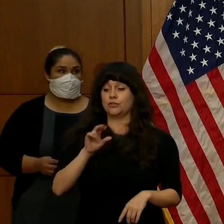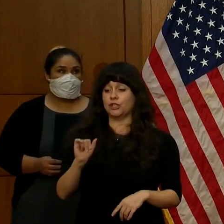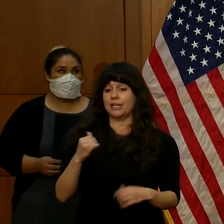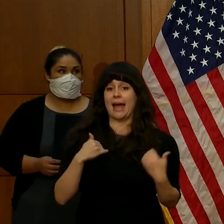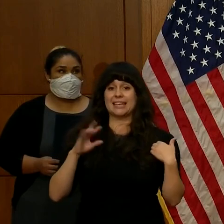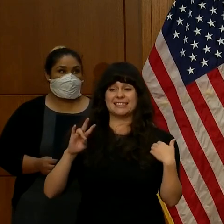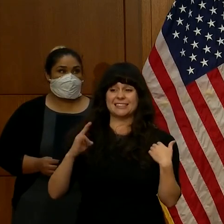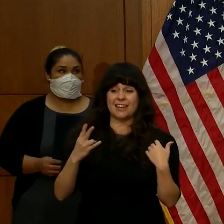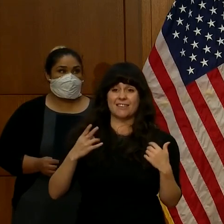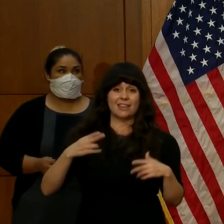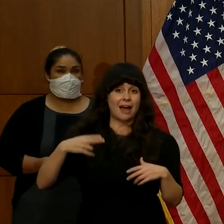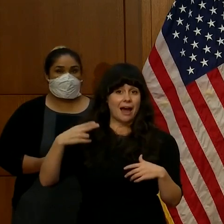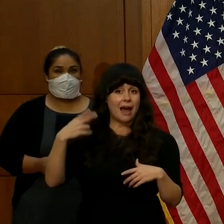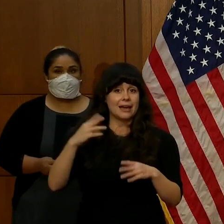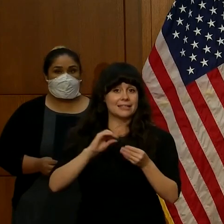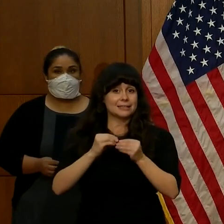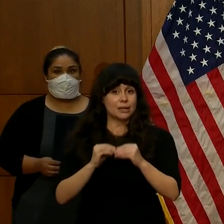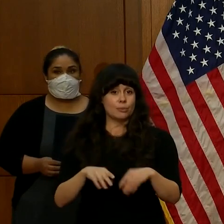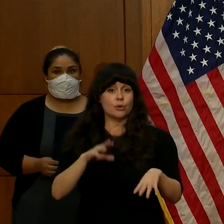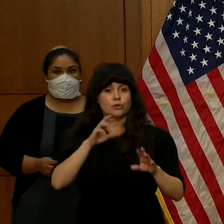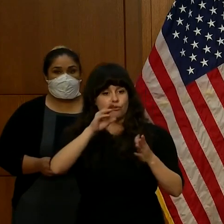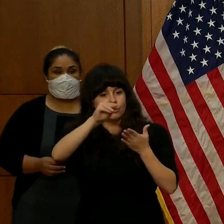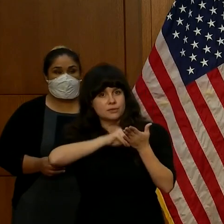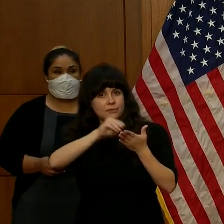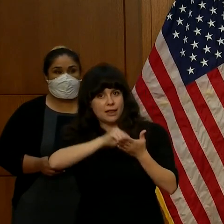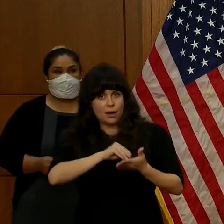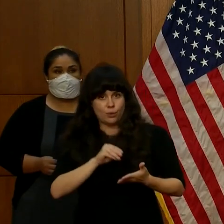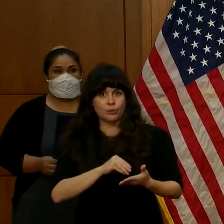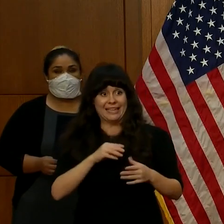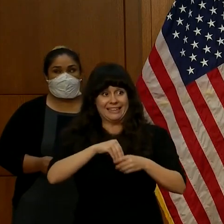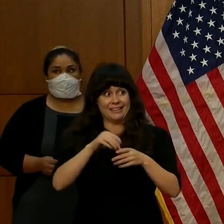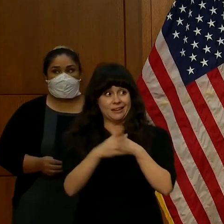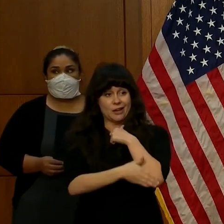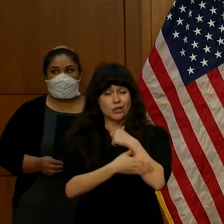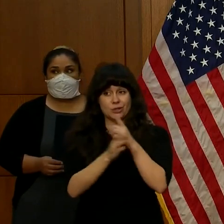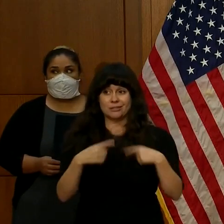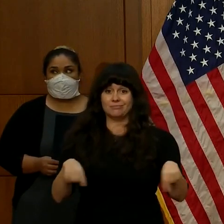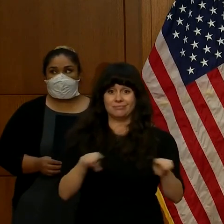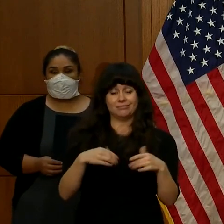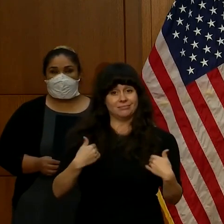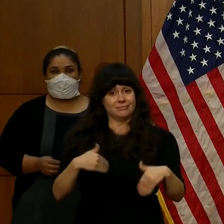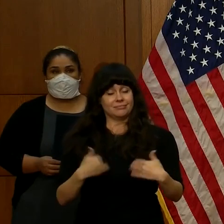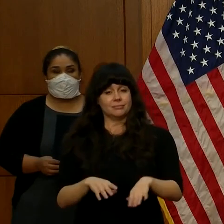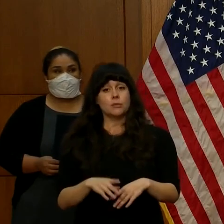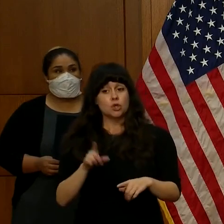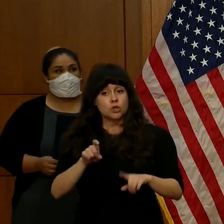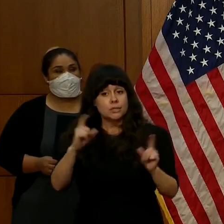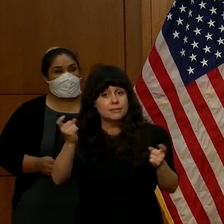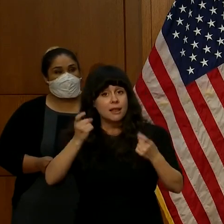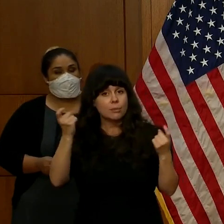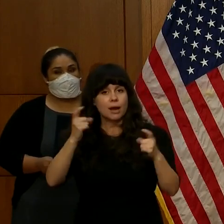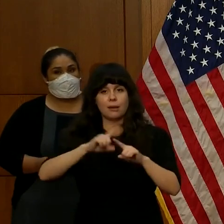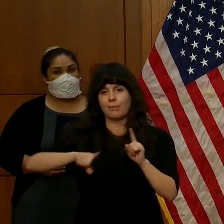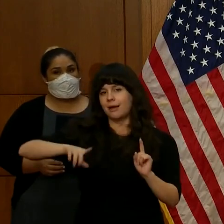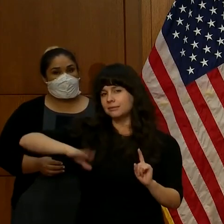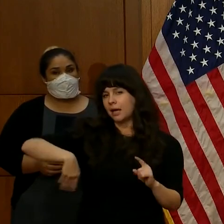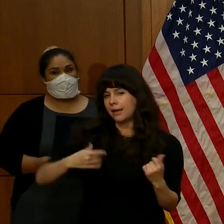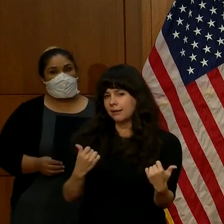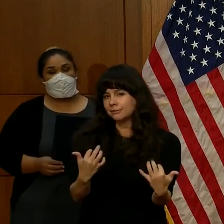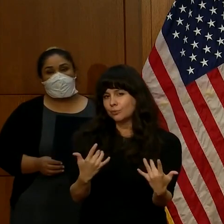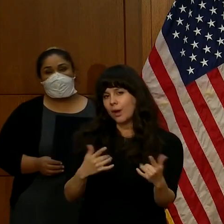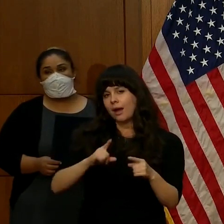return rate in the country. We should celebrate that fact, but not until we cross the finish line.